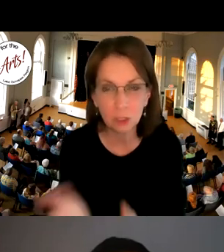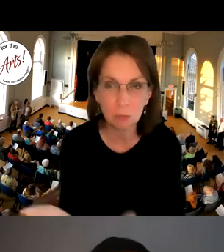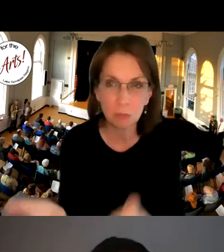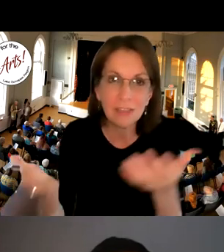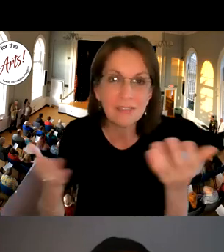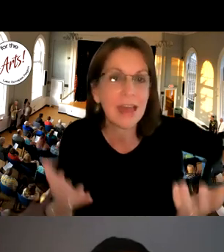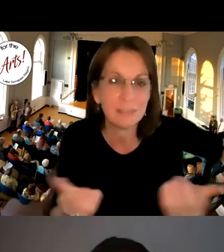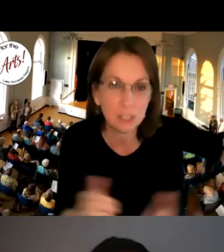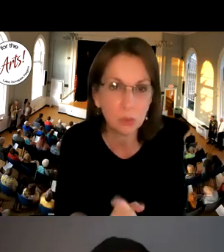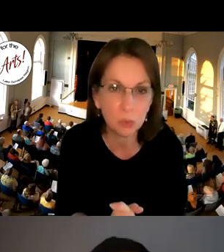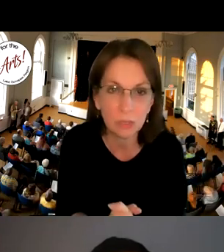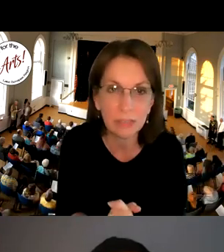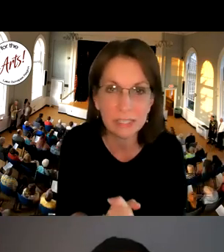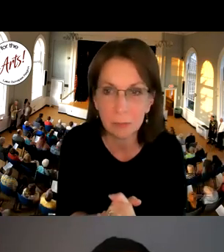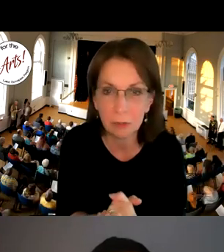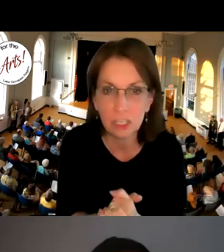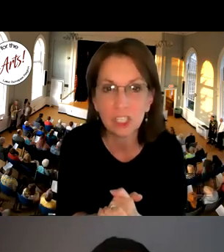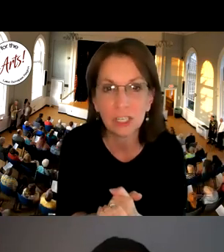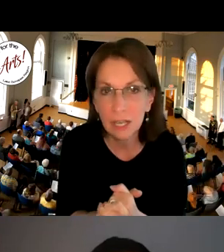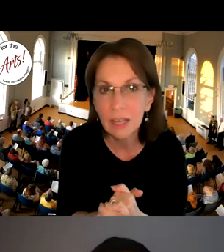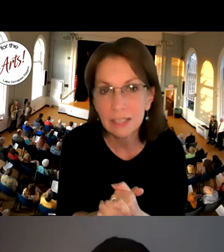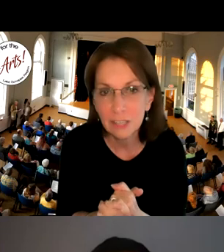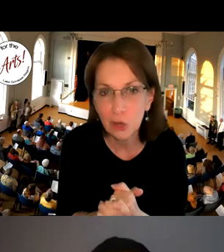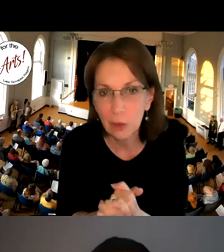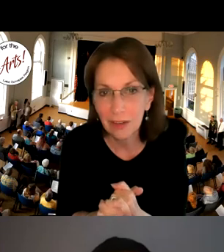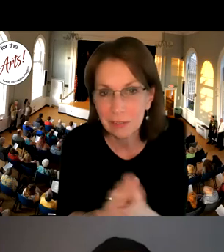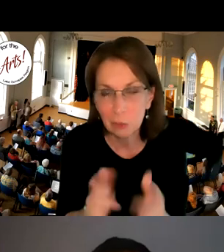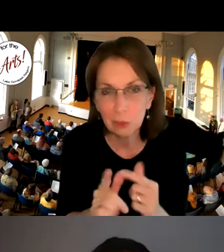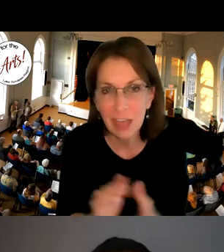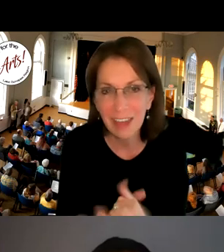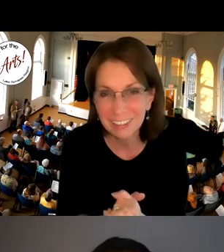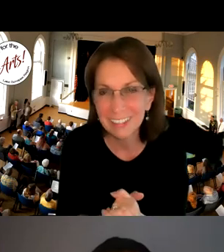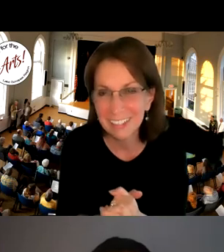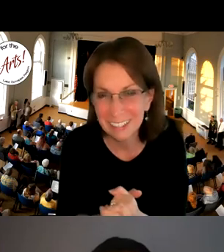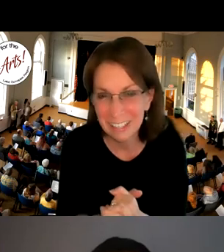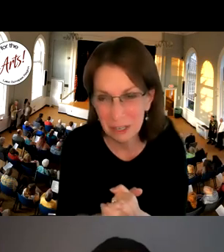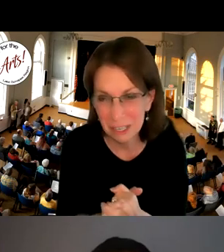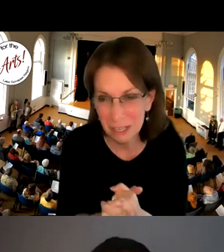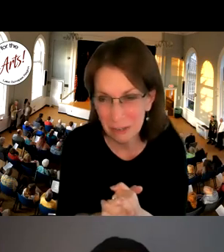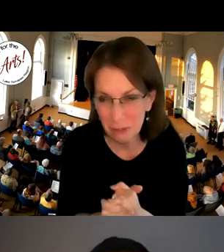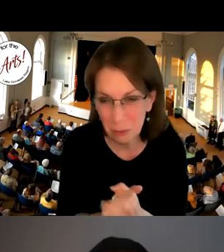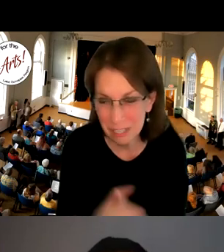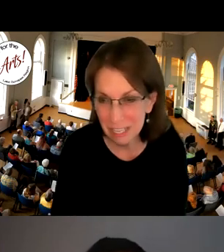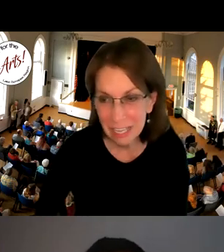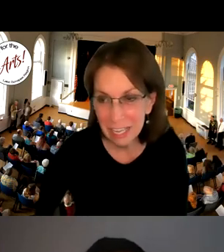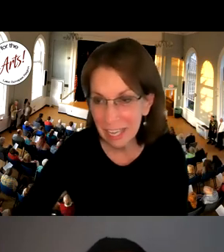to bring that to the Lake Sunapee region. So, uh, so we'll chat. Great. In a few ways. Okay.